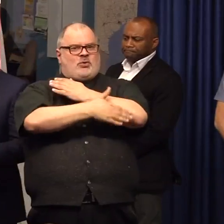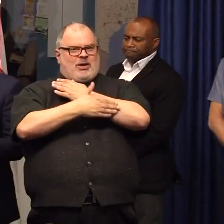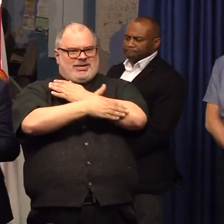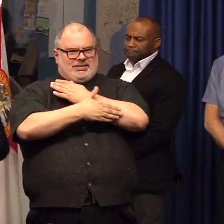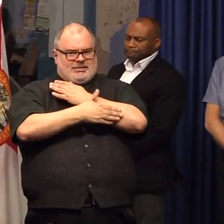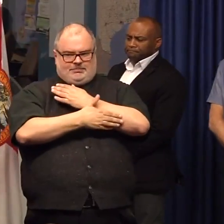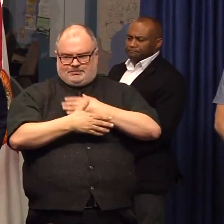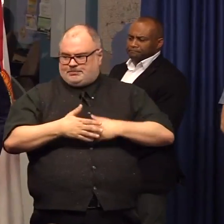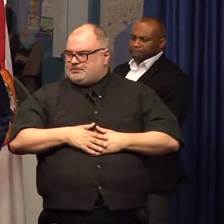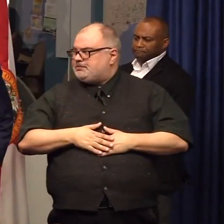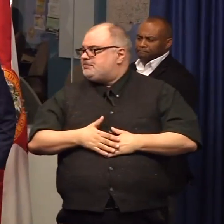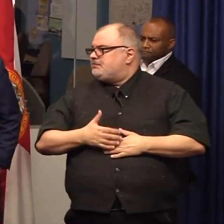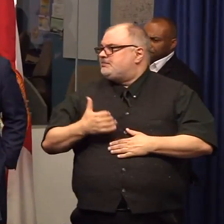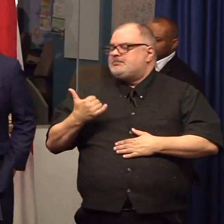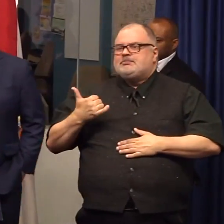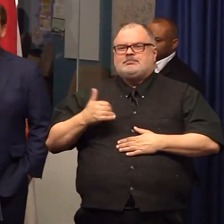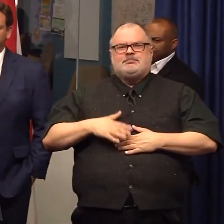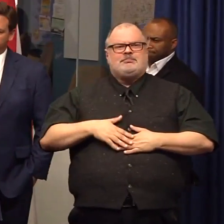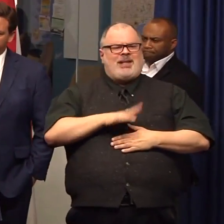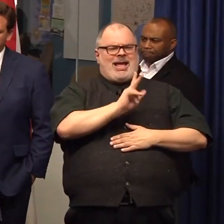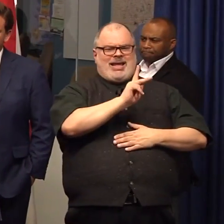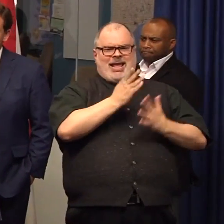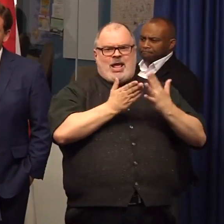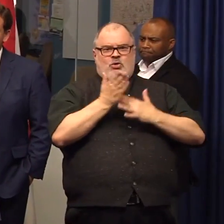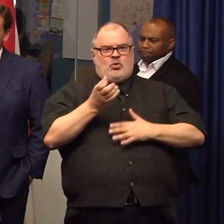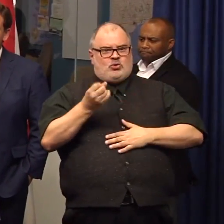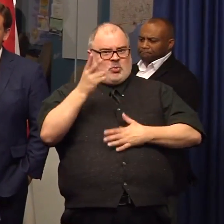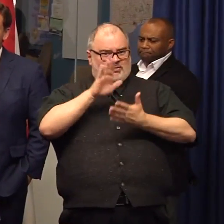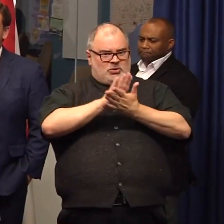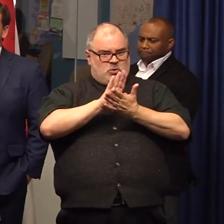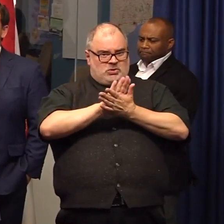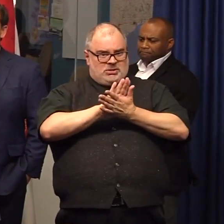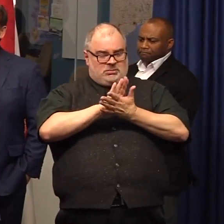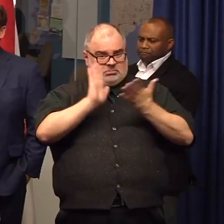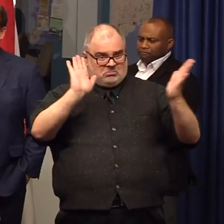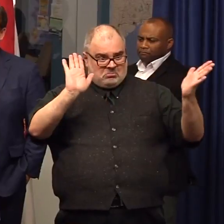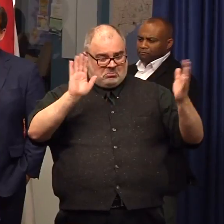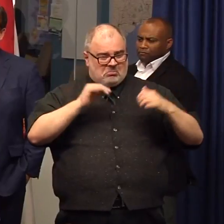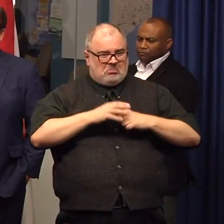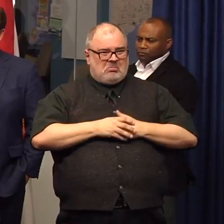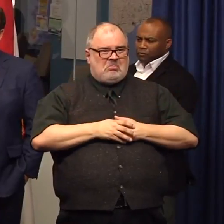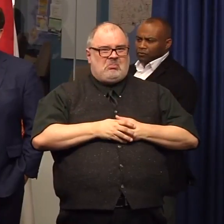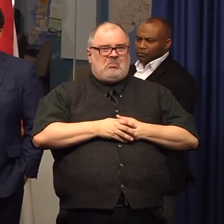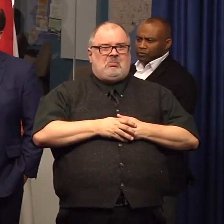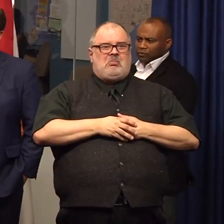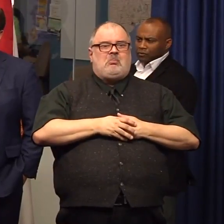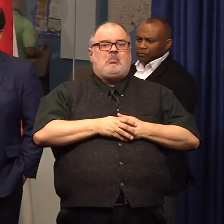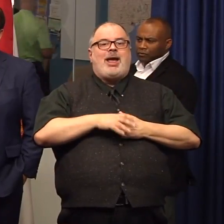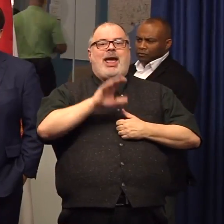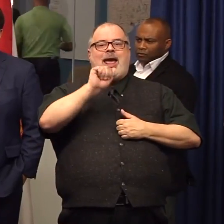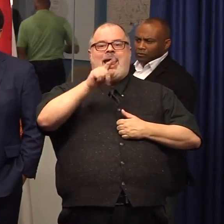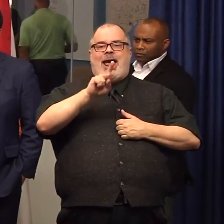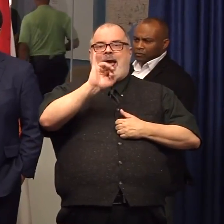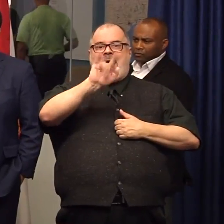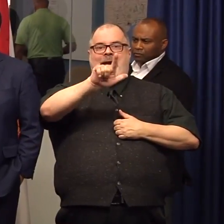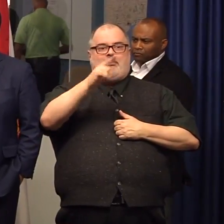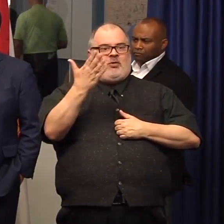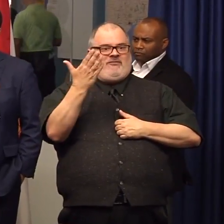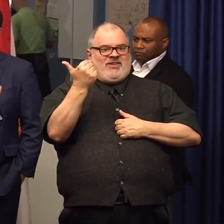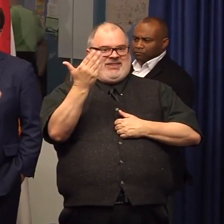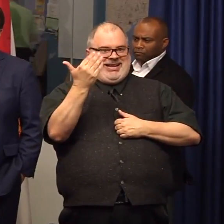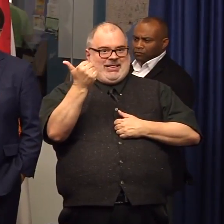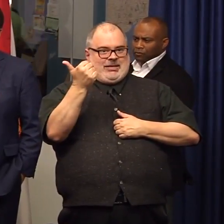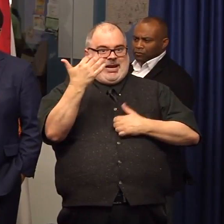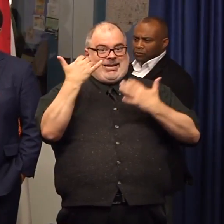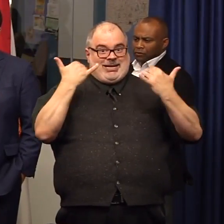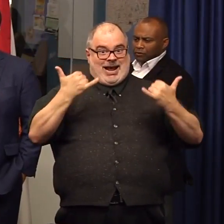So all we've said basically to the K-12 schools is we're extending not going on to the campus till April 15th because we did that